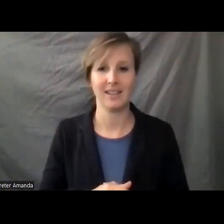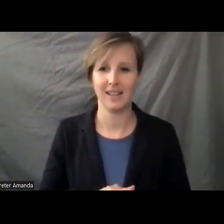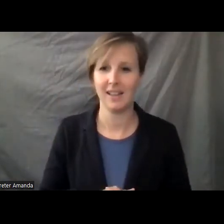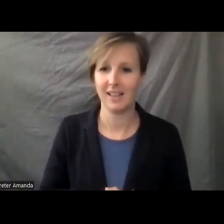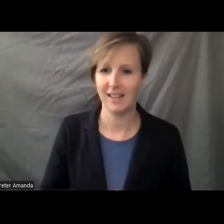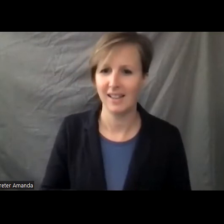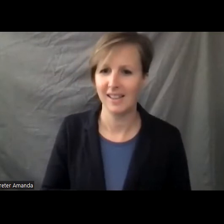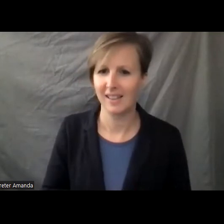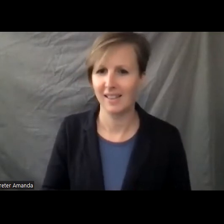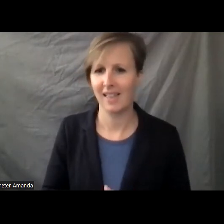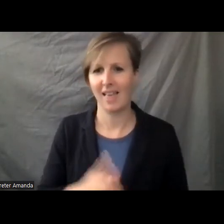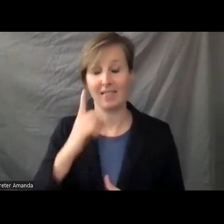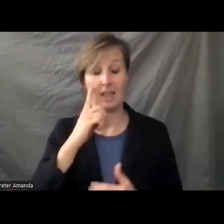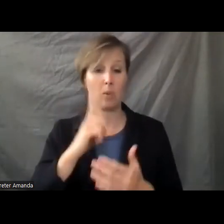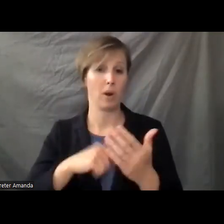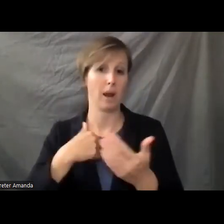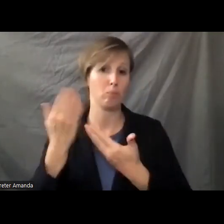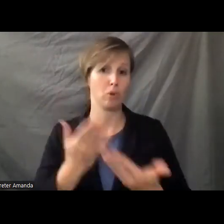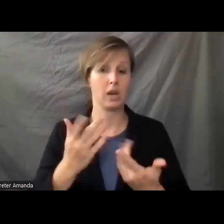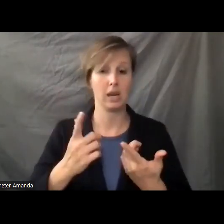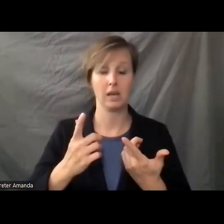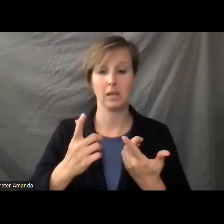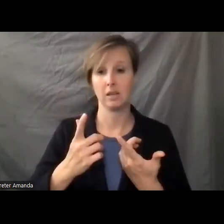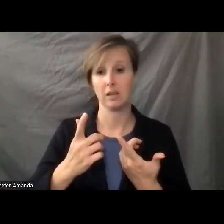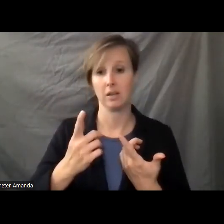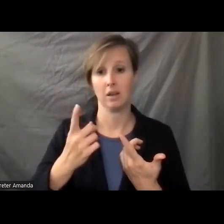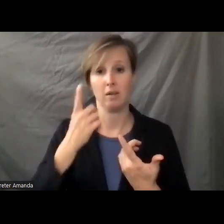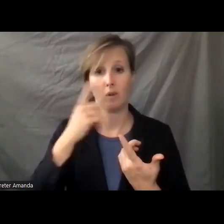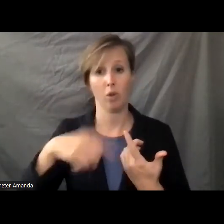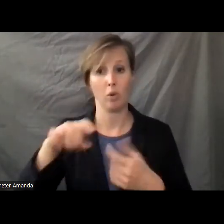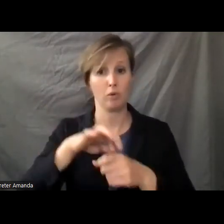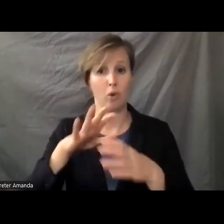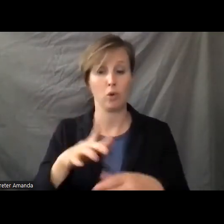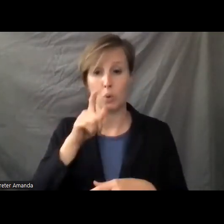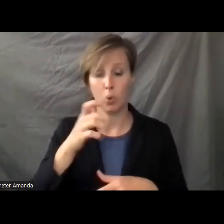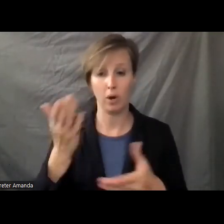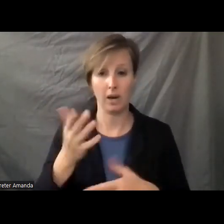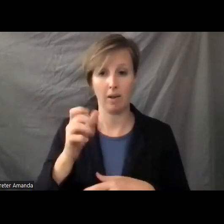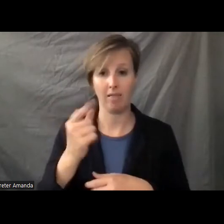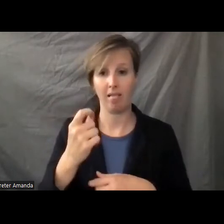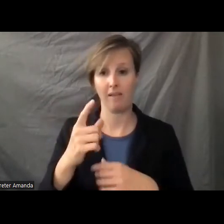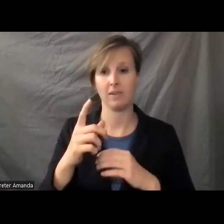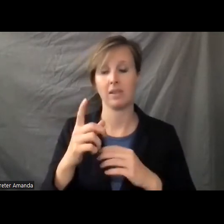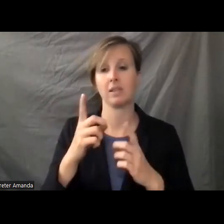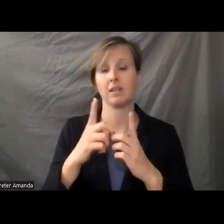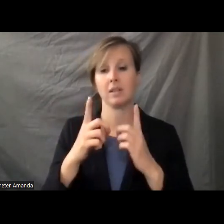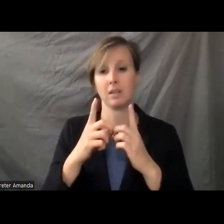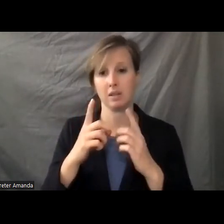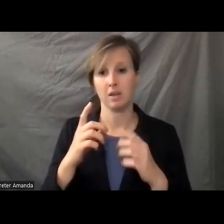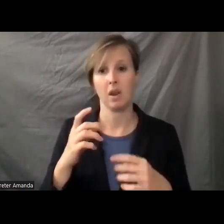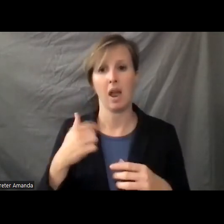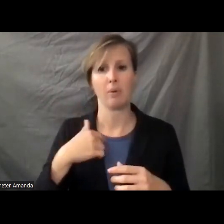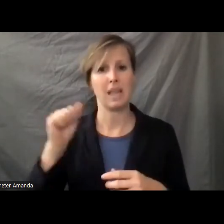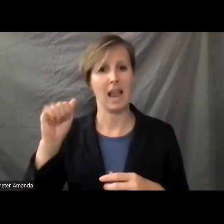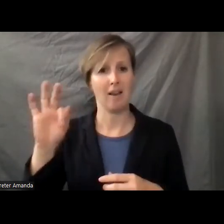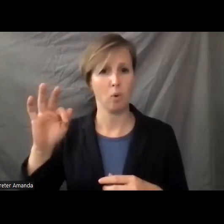I guess I think what I bring to the table here for those voters here in the 11th Congressional District is I've got a background of leadership. I was an Air Force